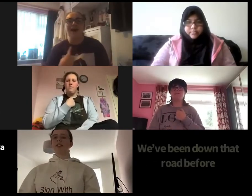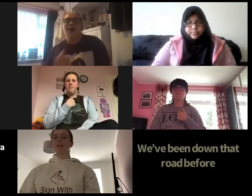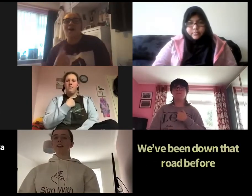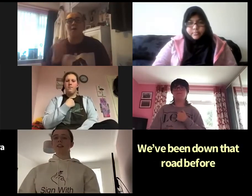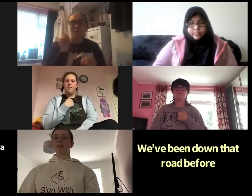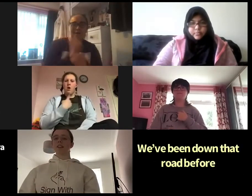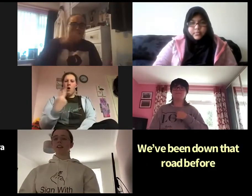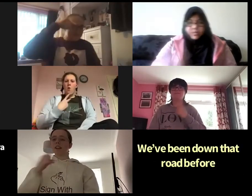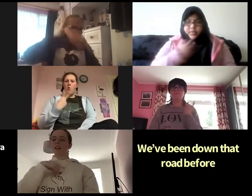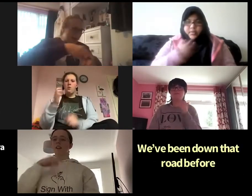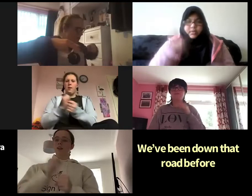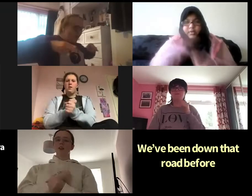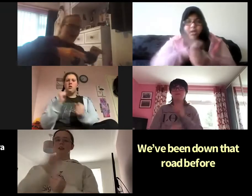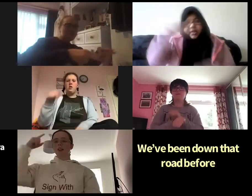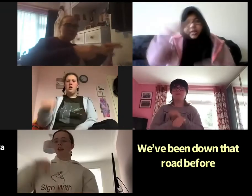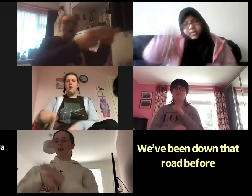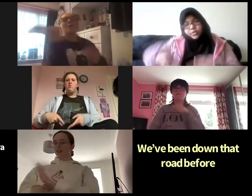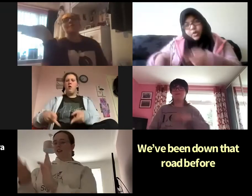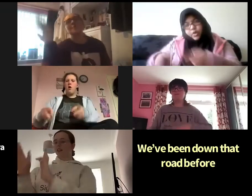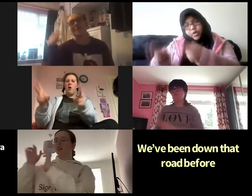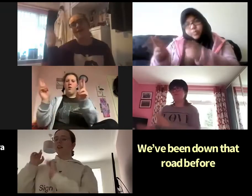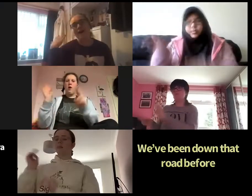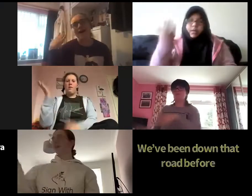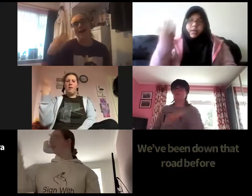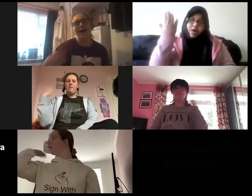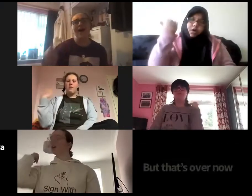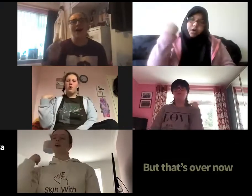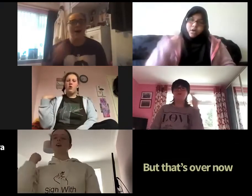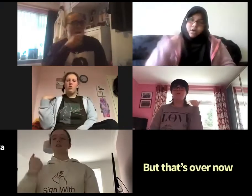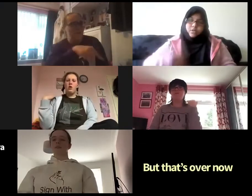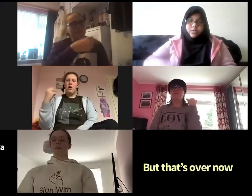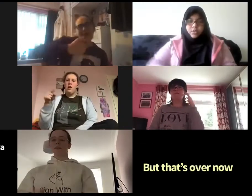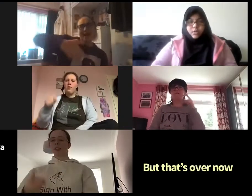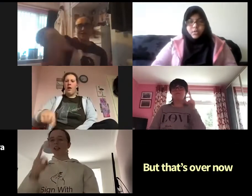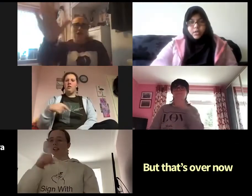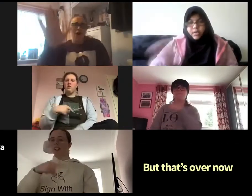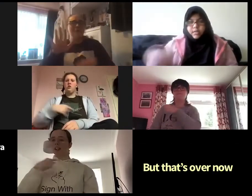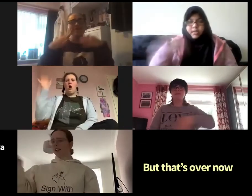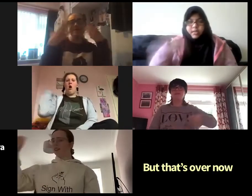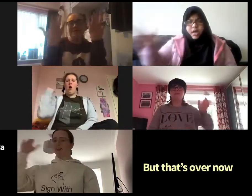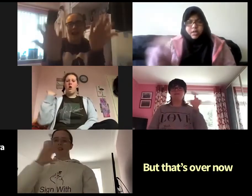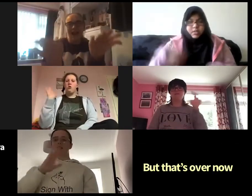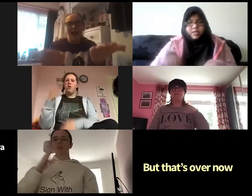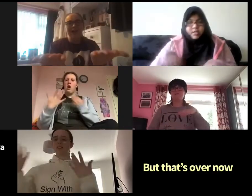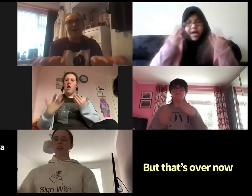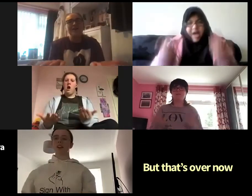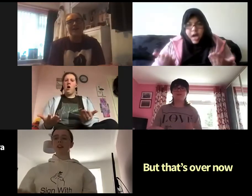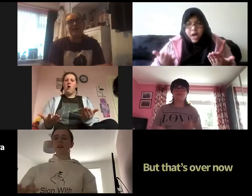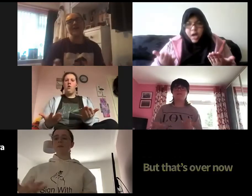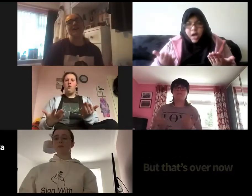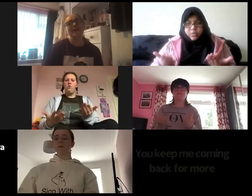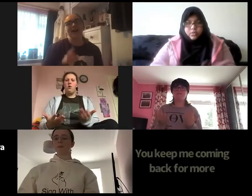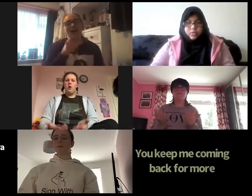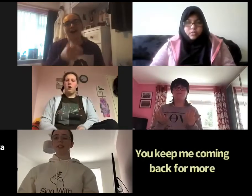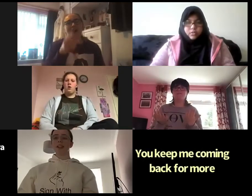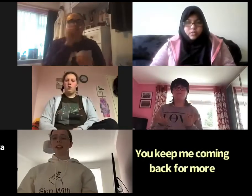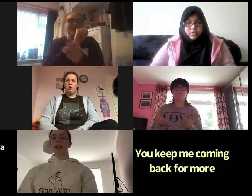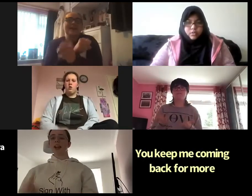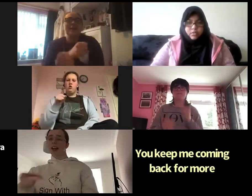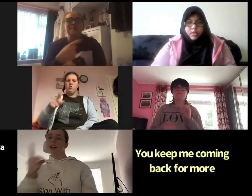We've been down that road before But that's over now You keep